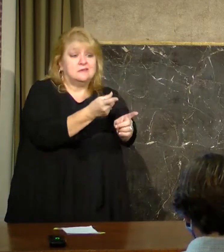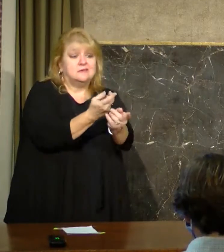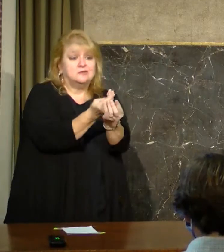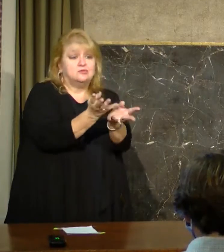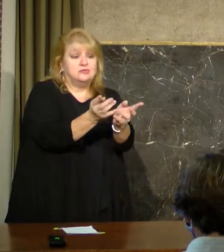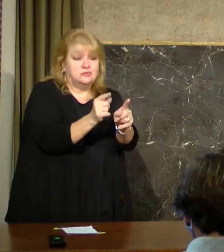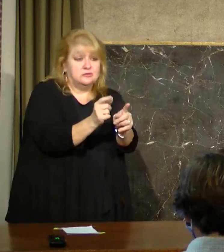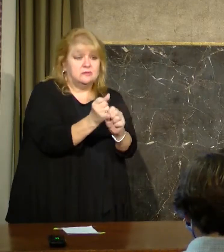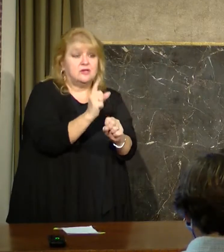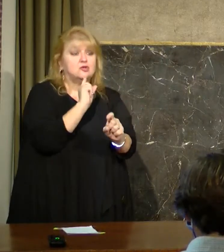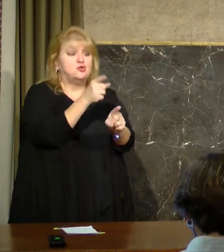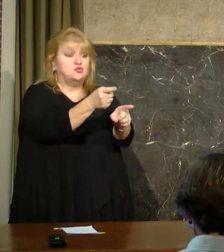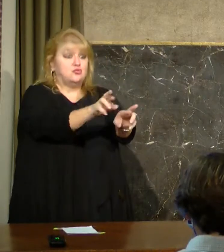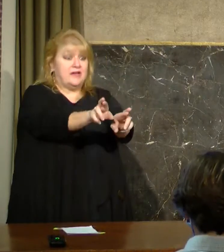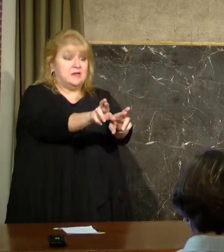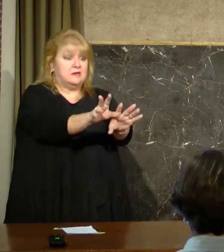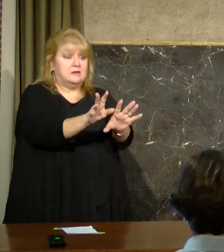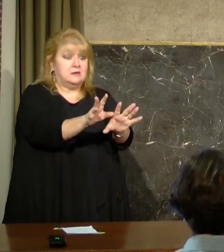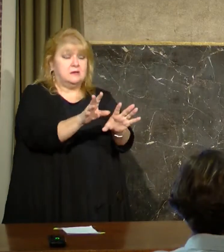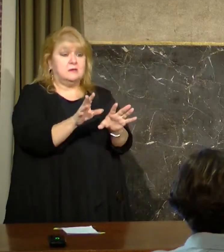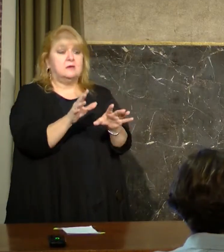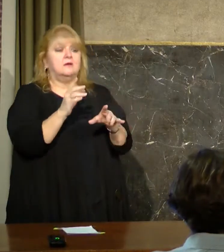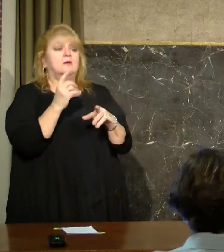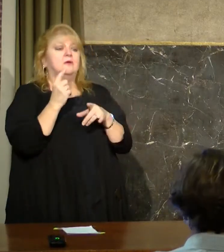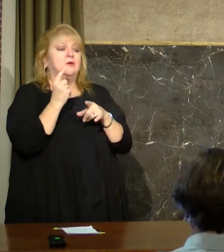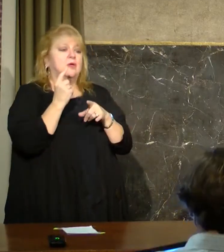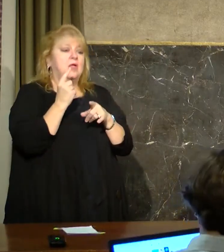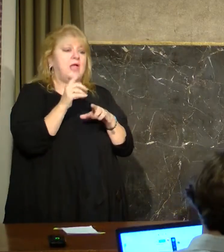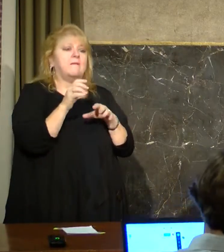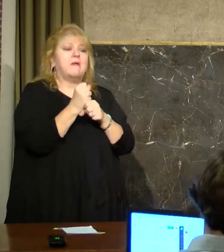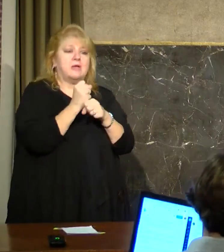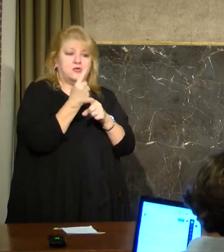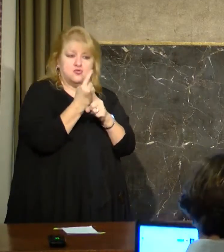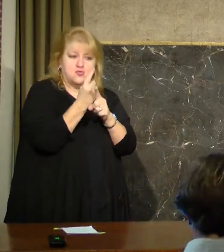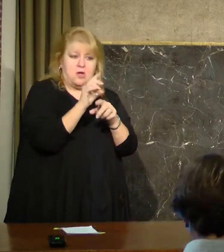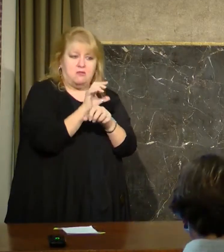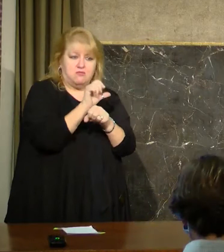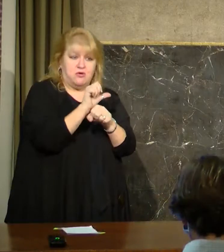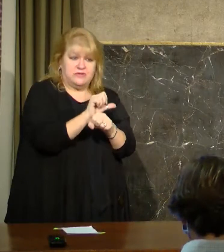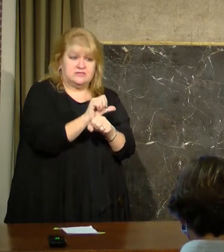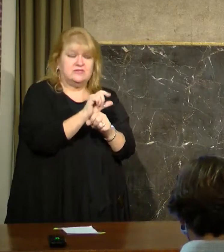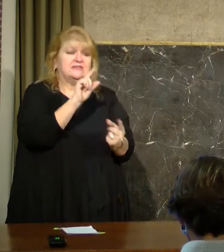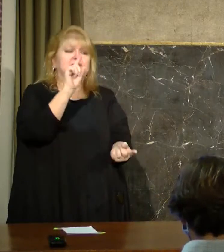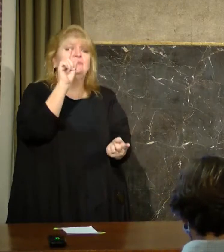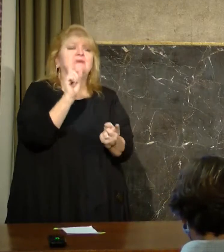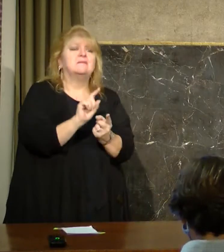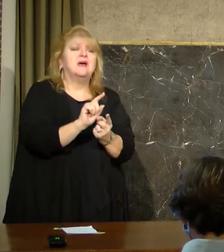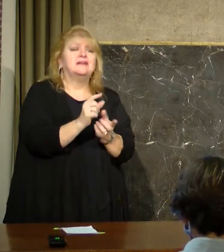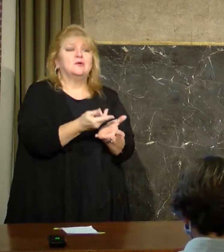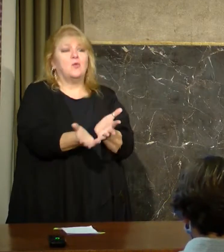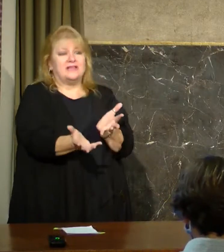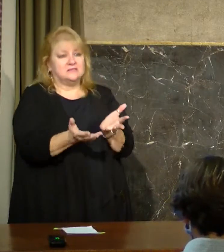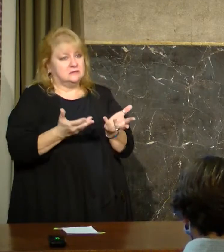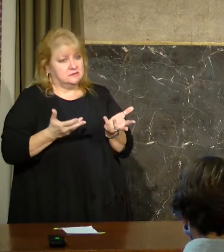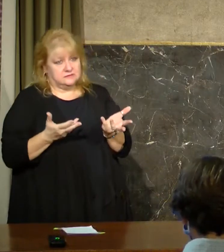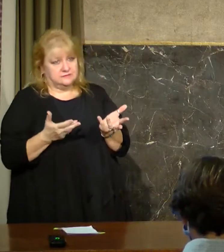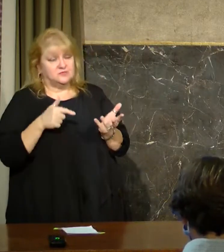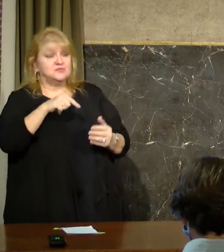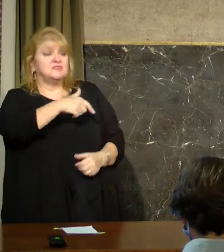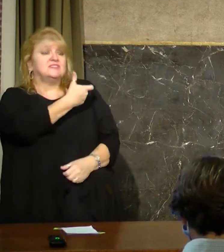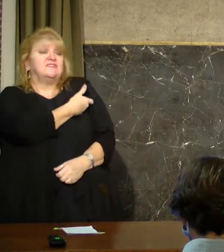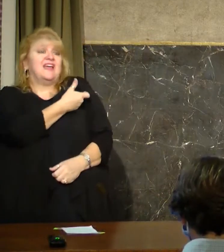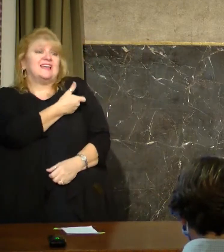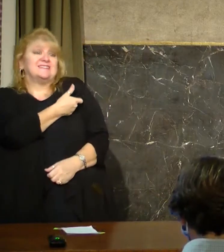make sure that they are ready, make sure that they're taking the right number of appointments, that we're minimizing waste, because this